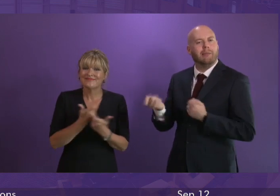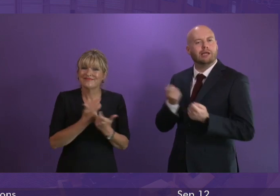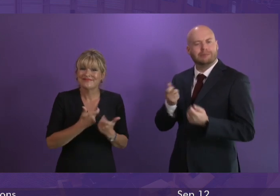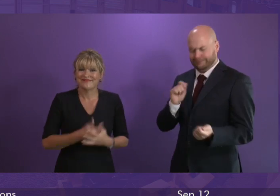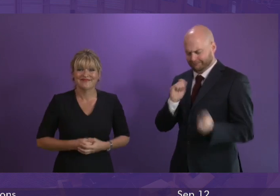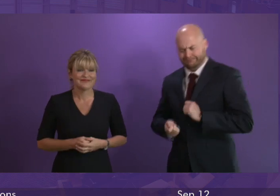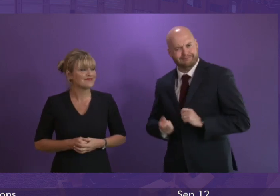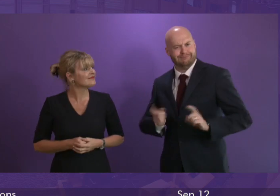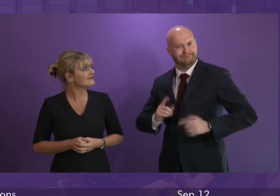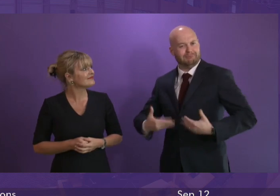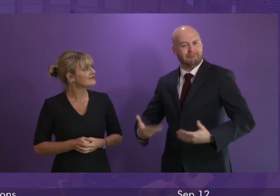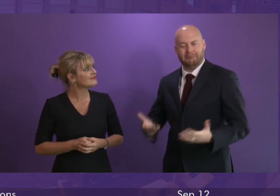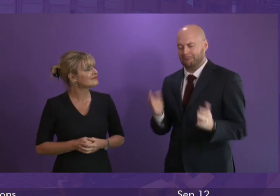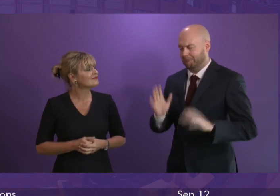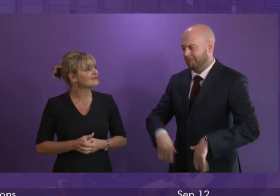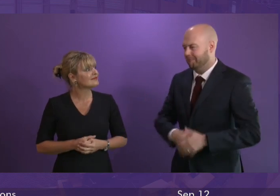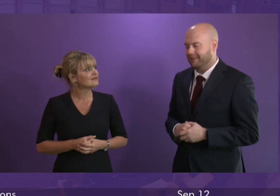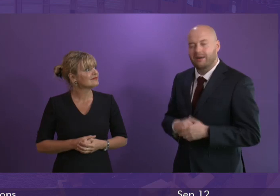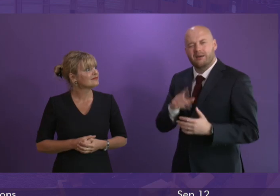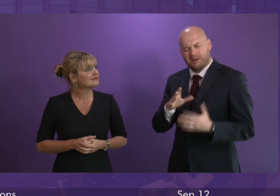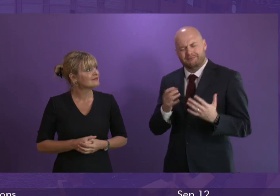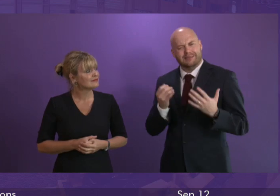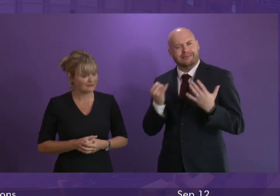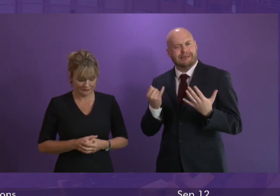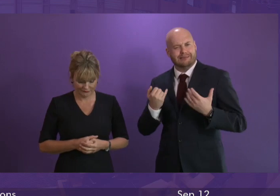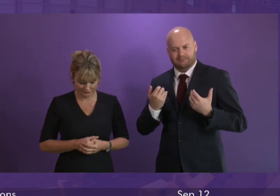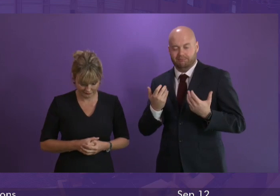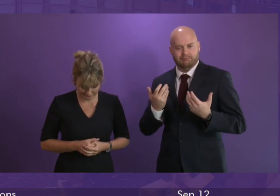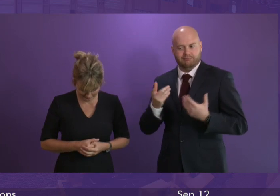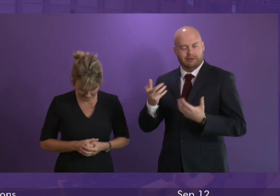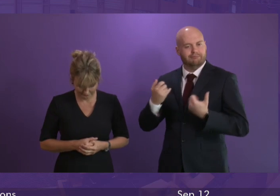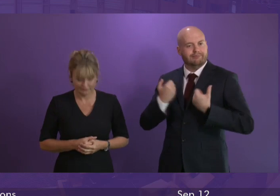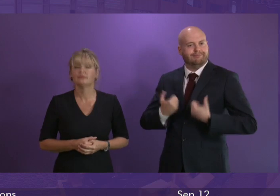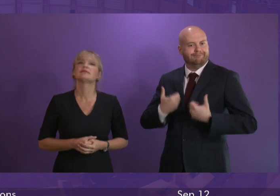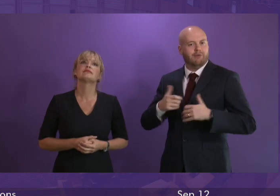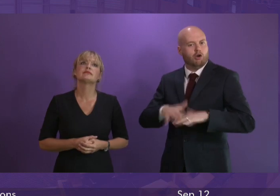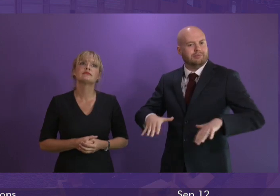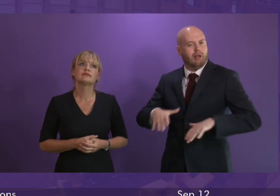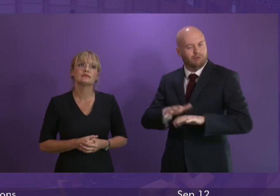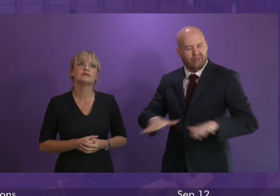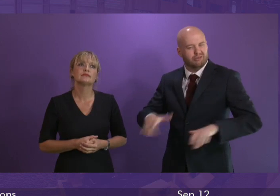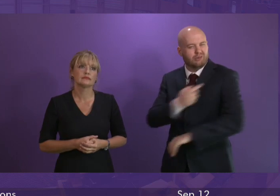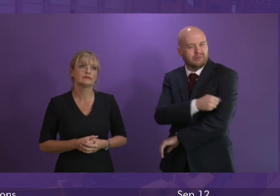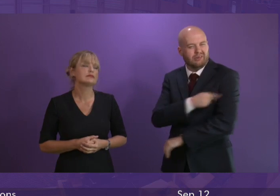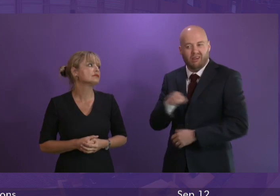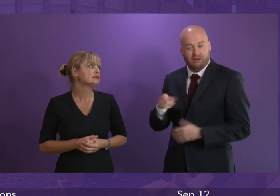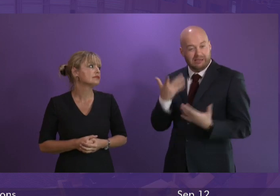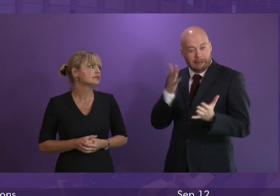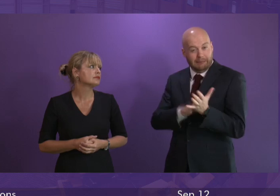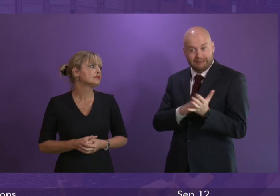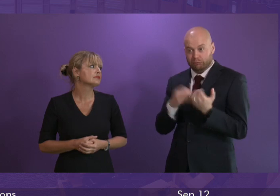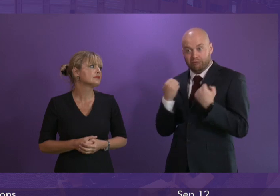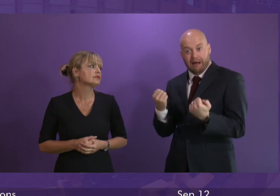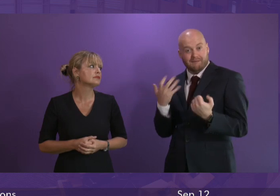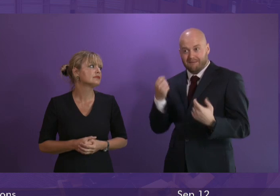You know, presiding officer, the Sick Kids Hospital is just 10 minutes' drive from where we all are now. And yet it seems that four successive health